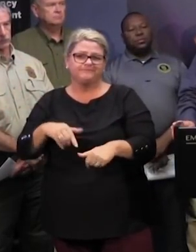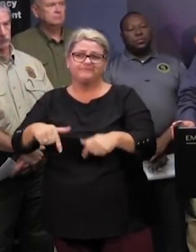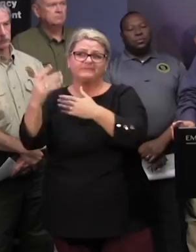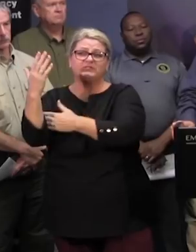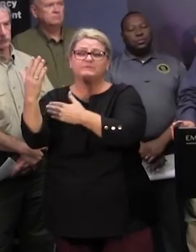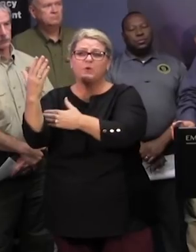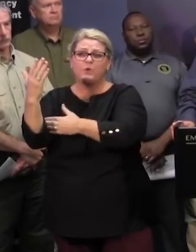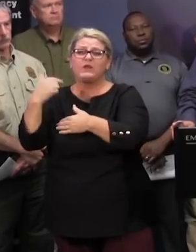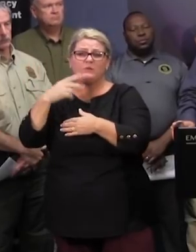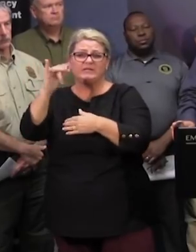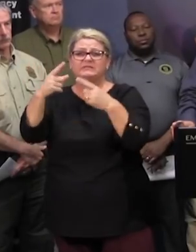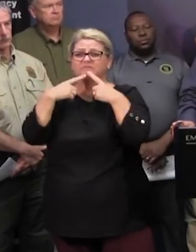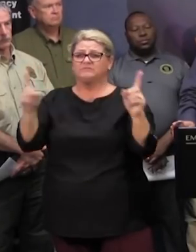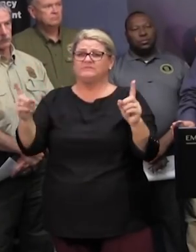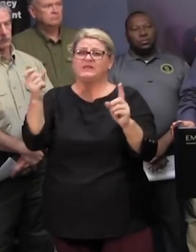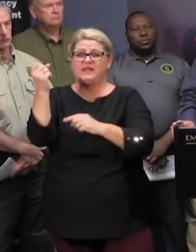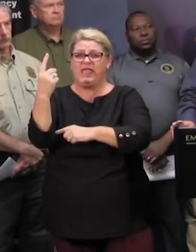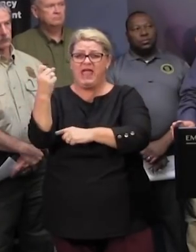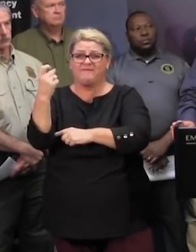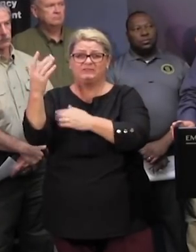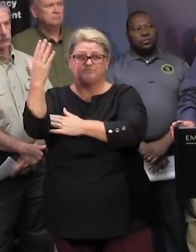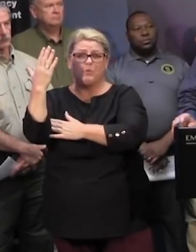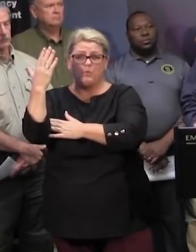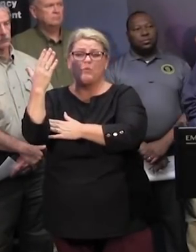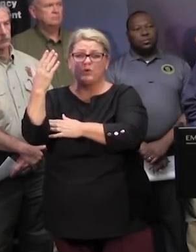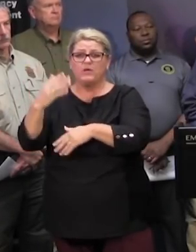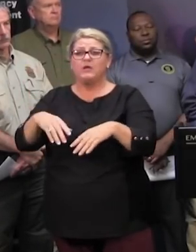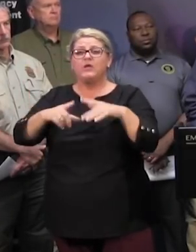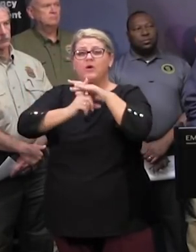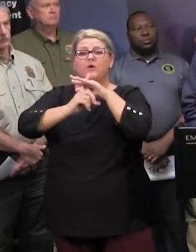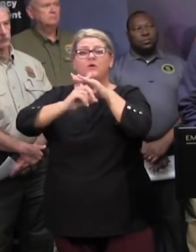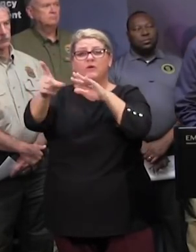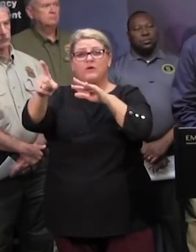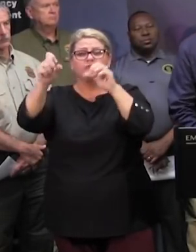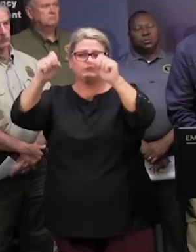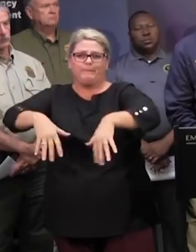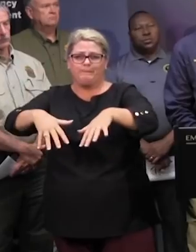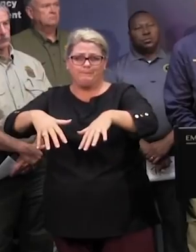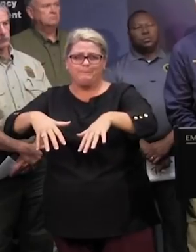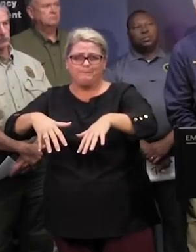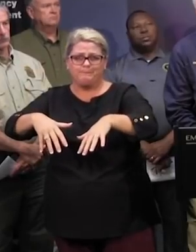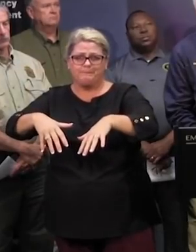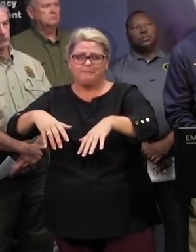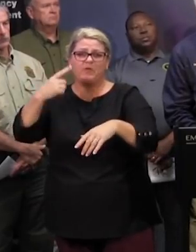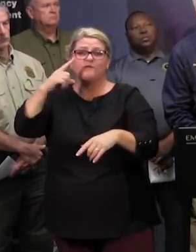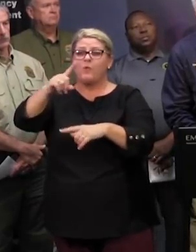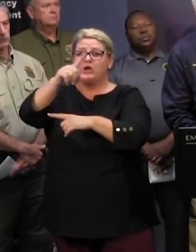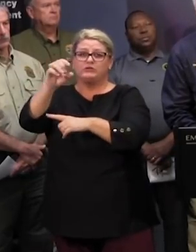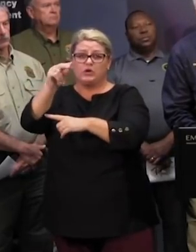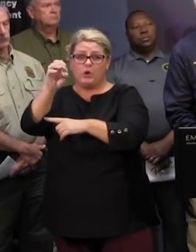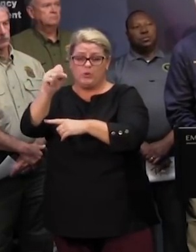um issued at 11 o'clock i removed the exact the evacuation order for the evacuation zones